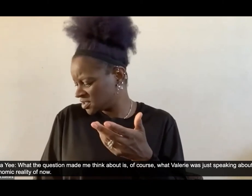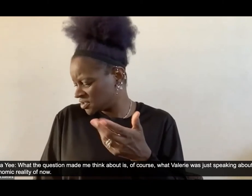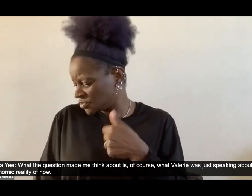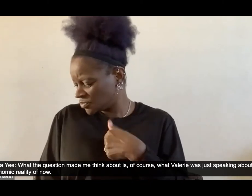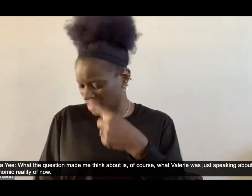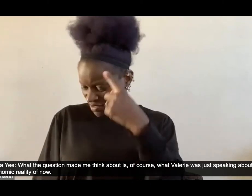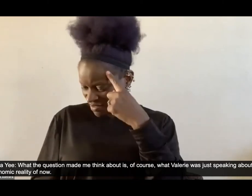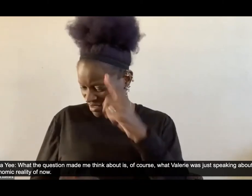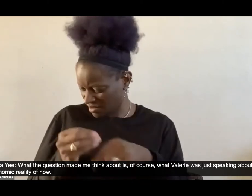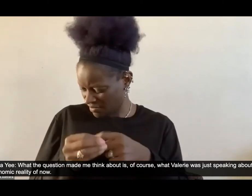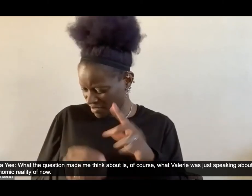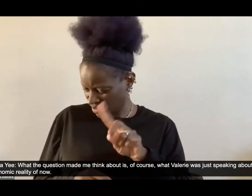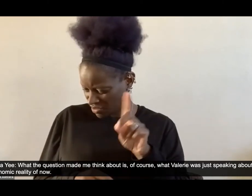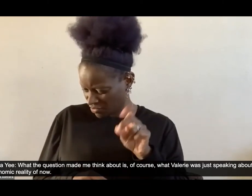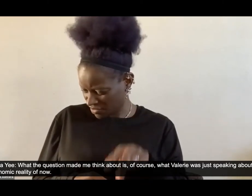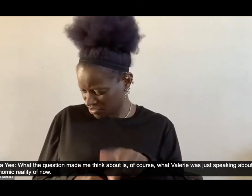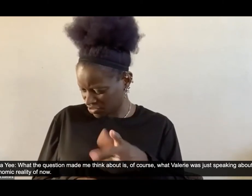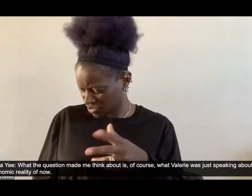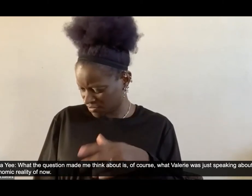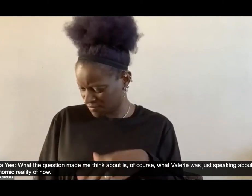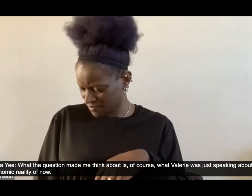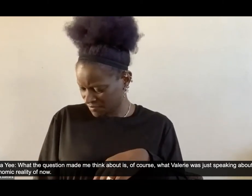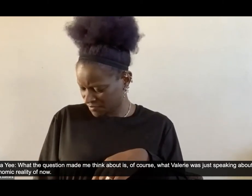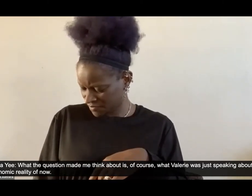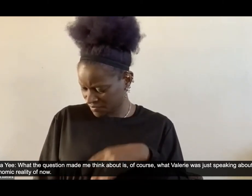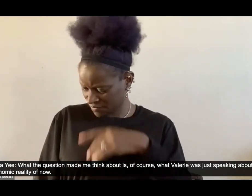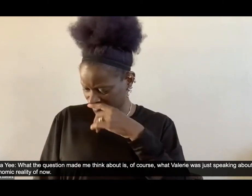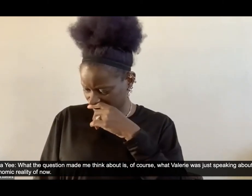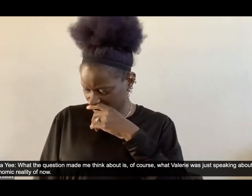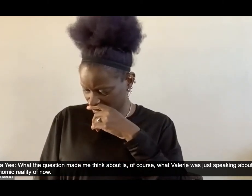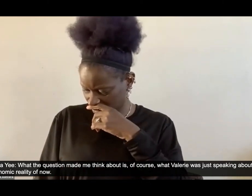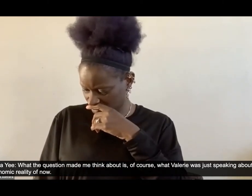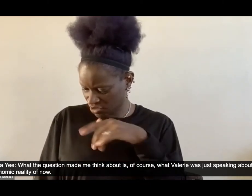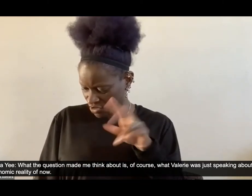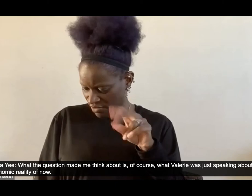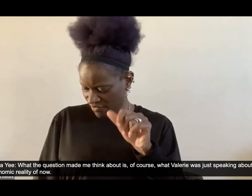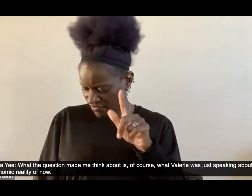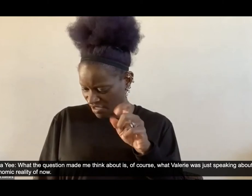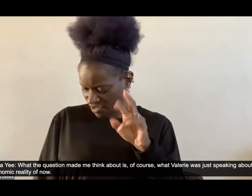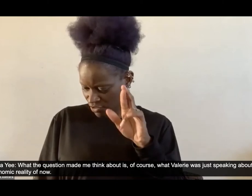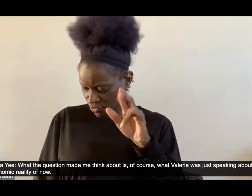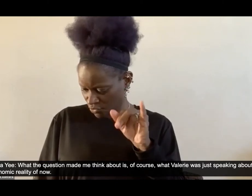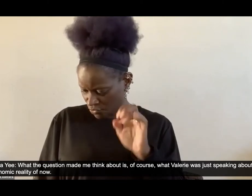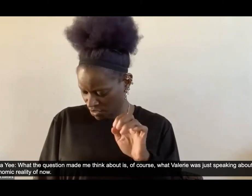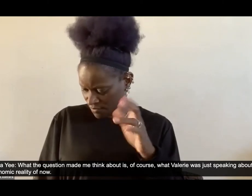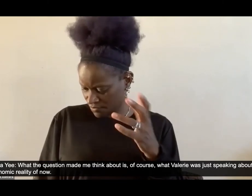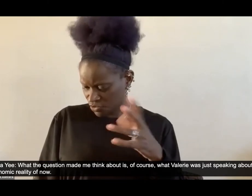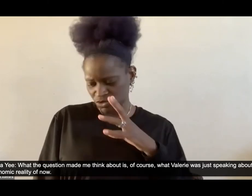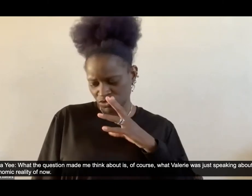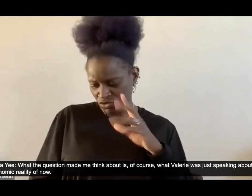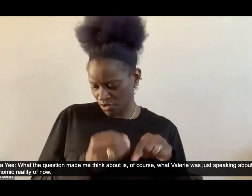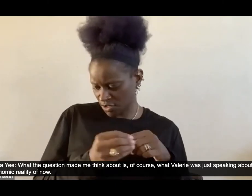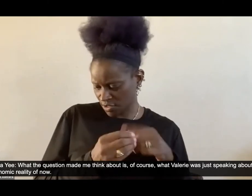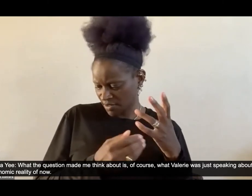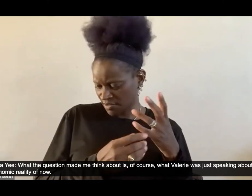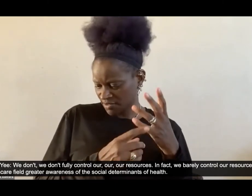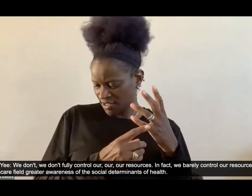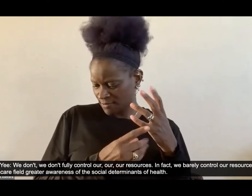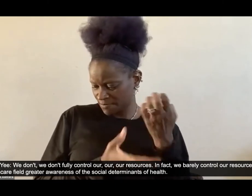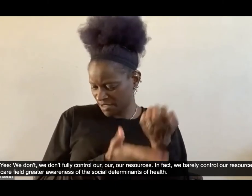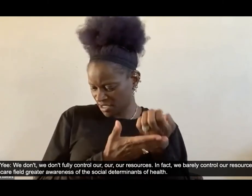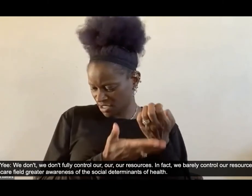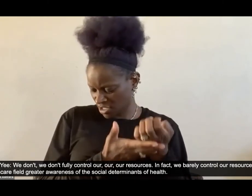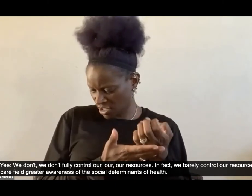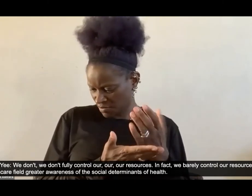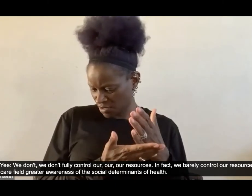of course what value was just speaking about the the whole economic reality of that we